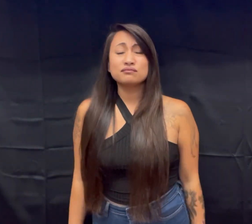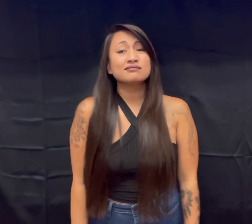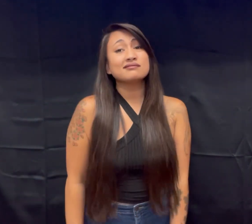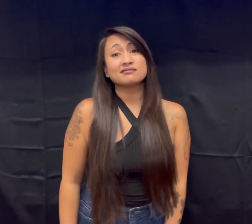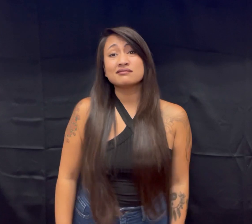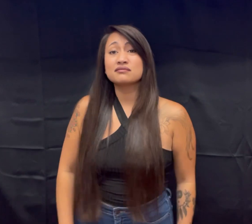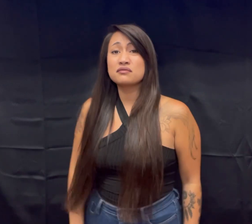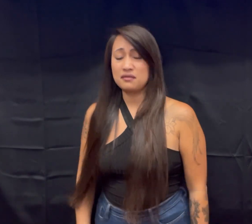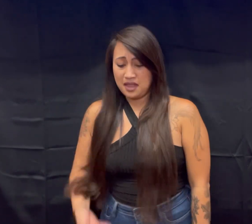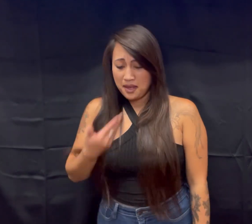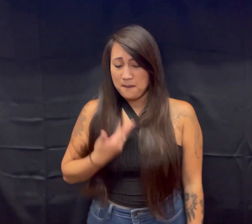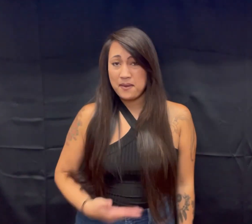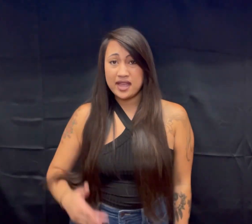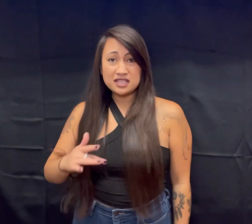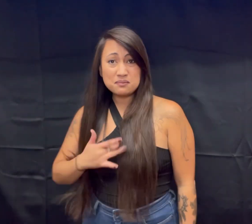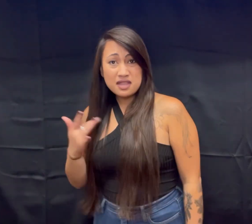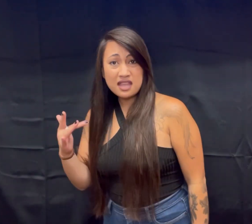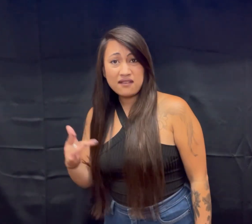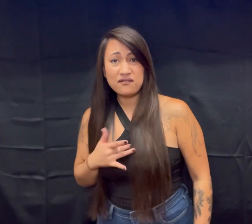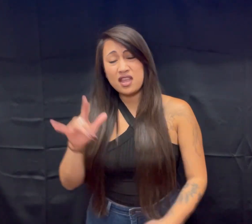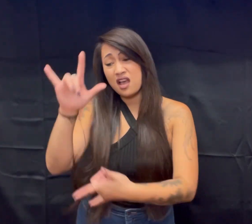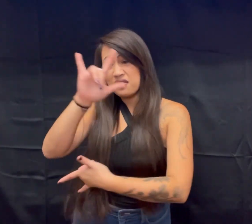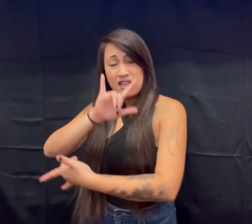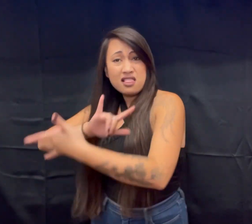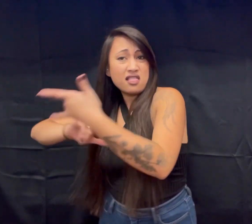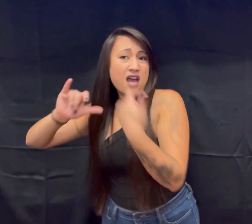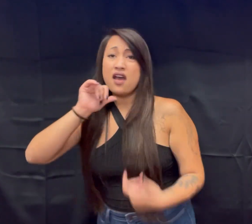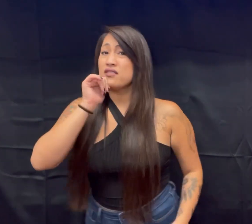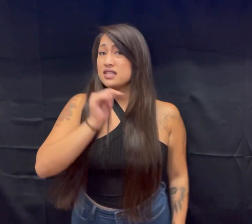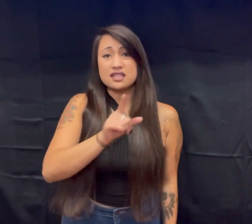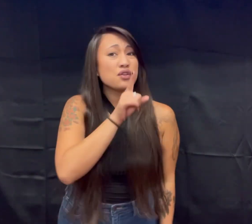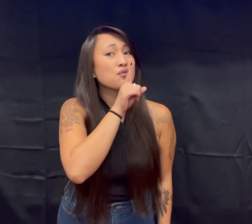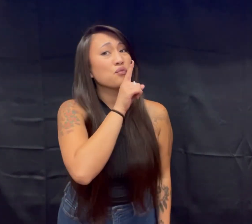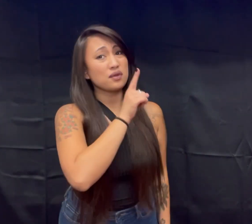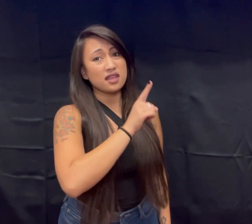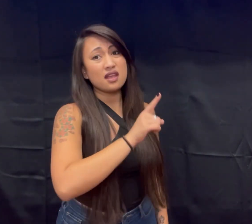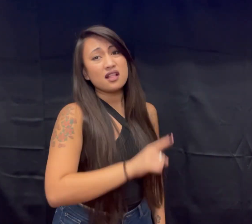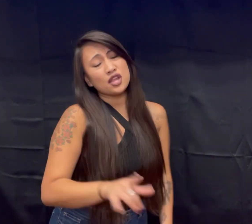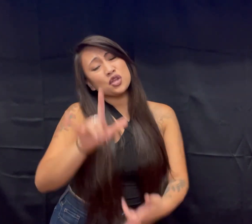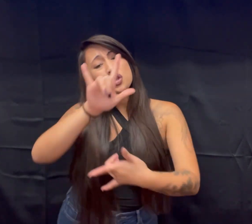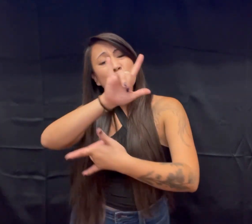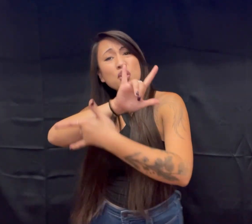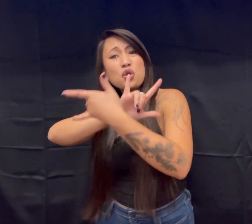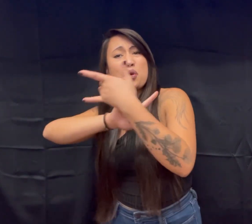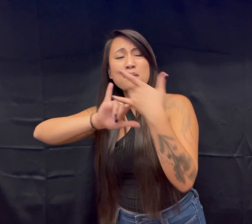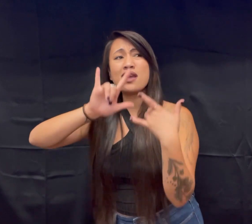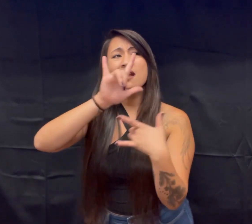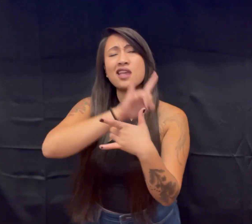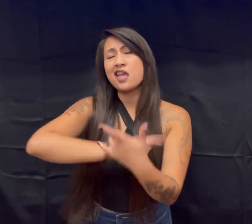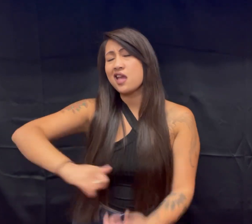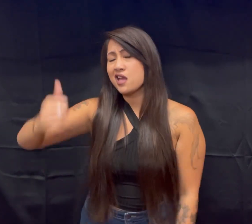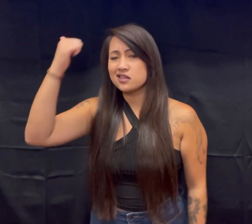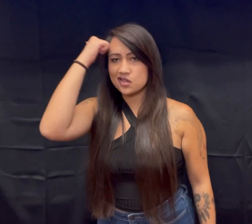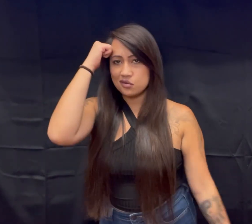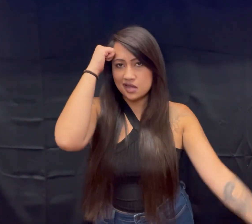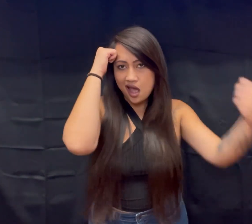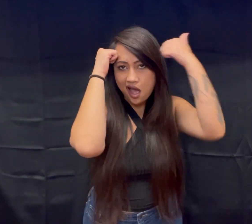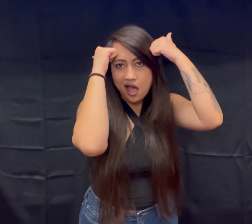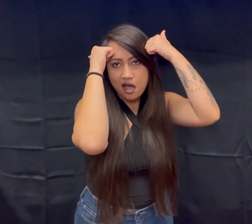Oh, the way it makes me feel that love isn't real Cupid is so dumb